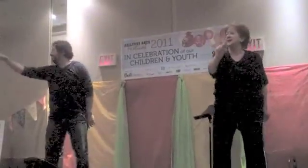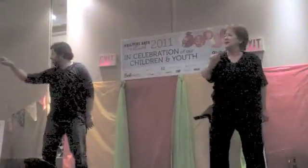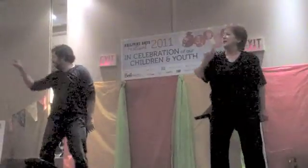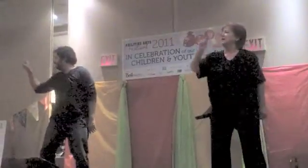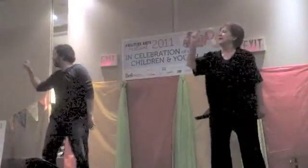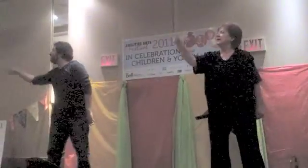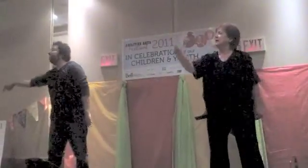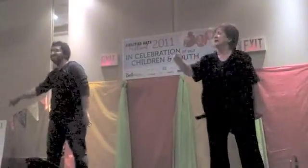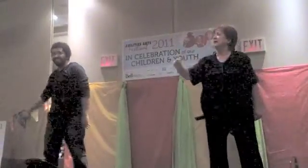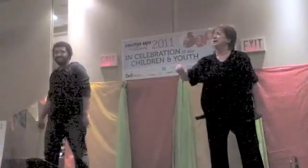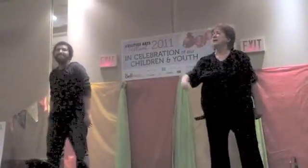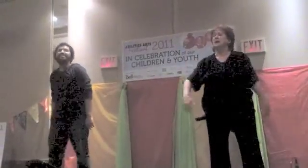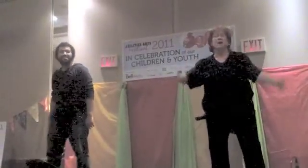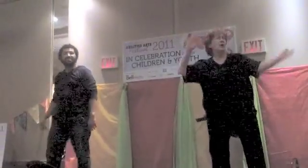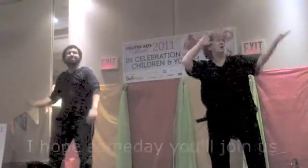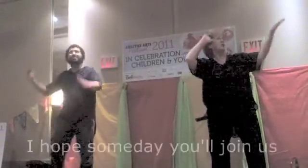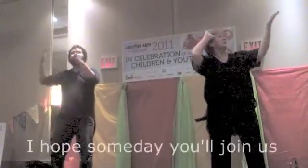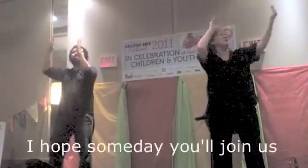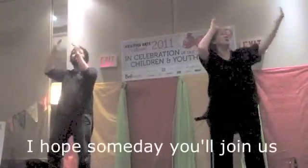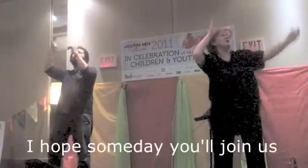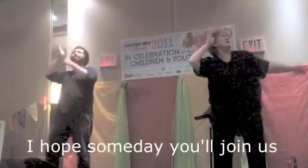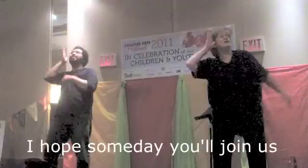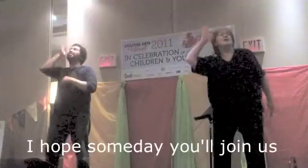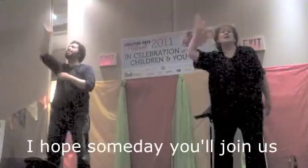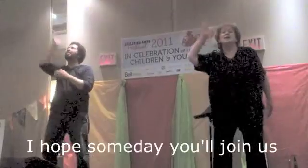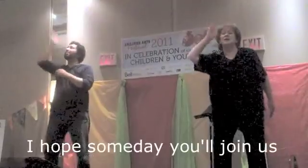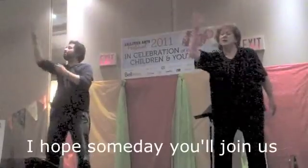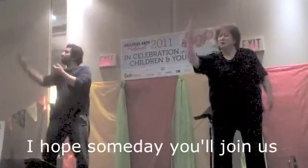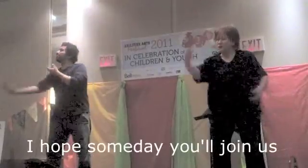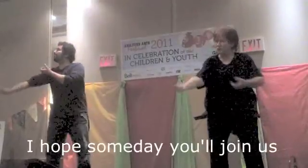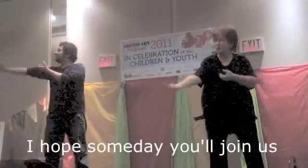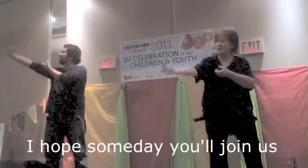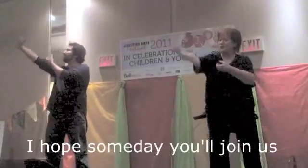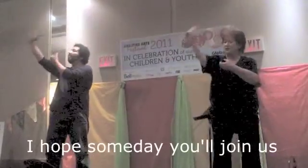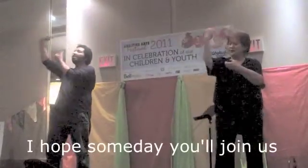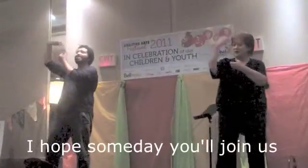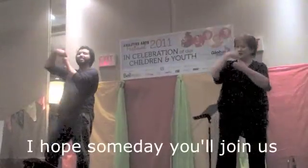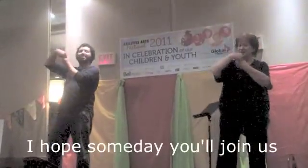I hope someday you'll join us.